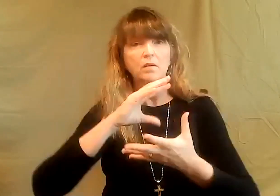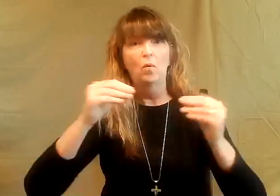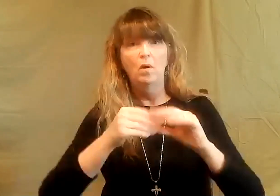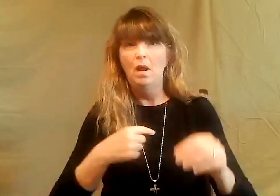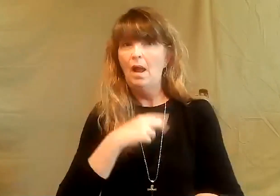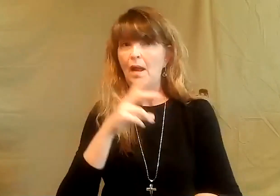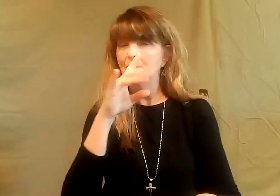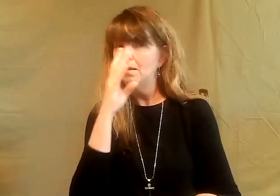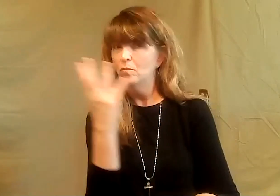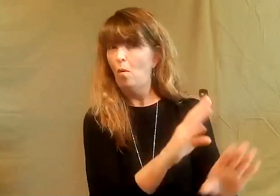Some of you know that story.